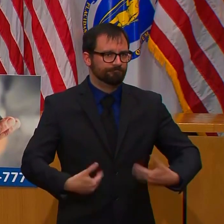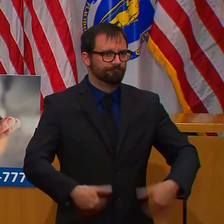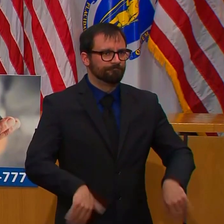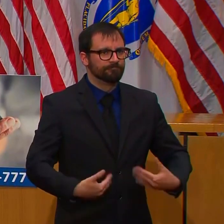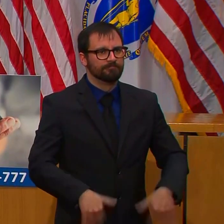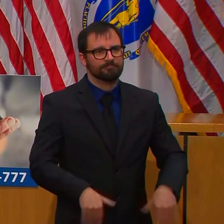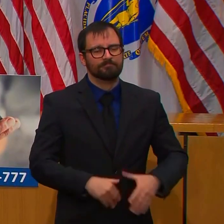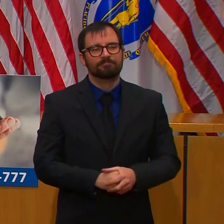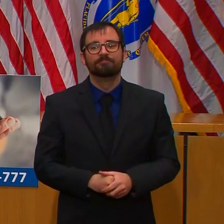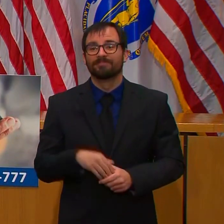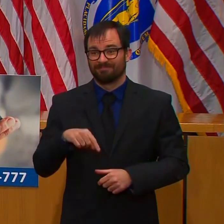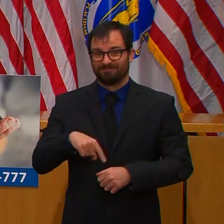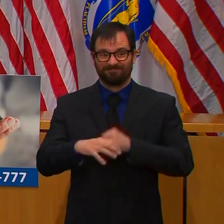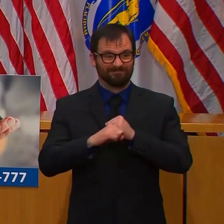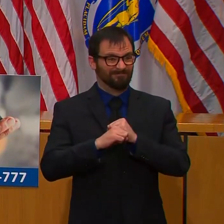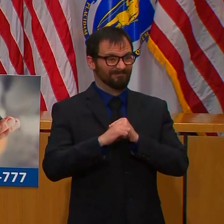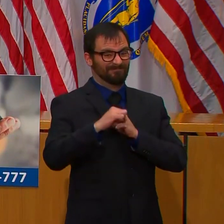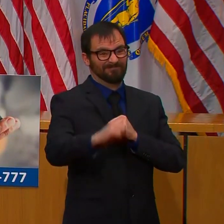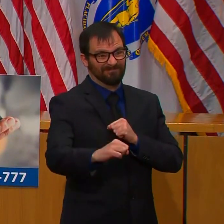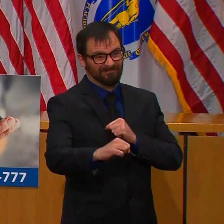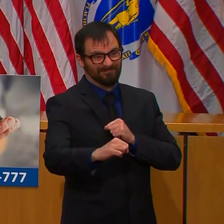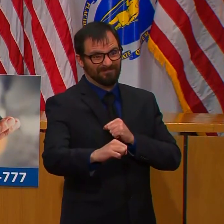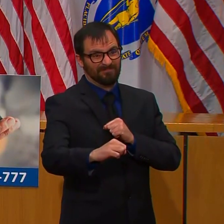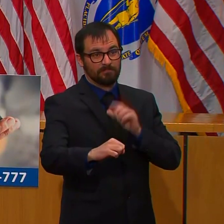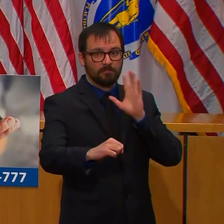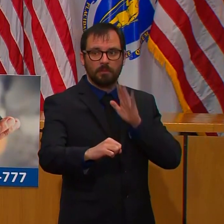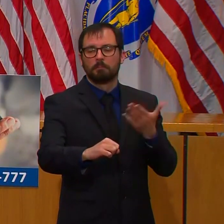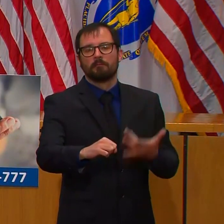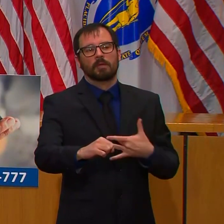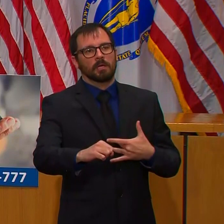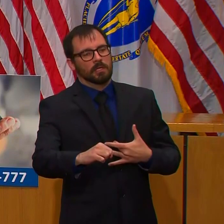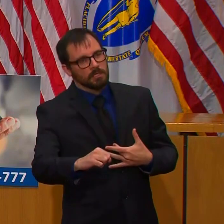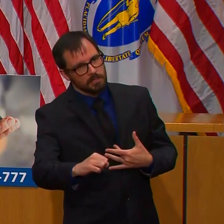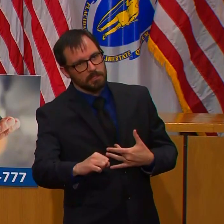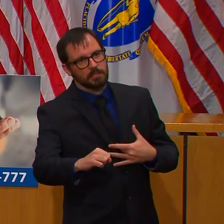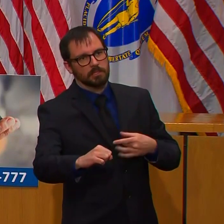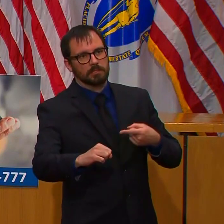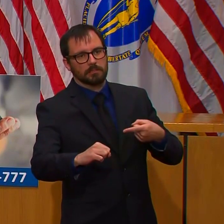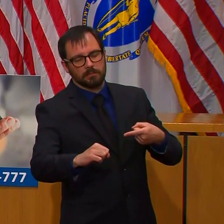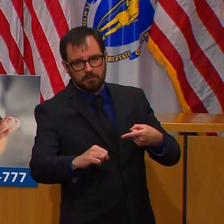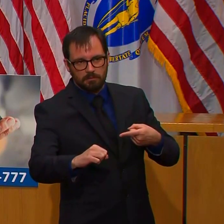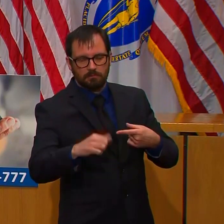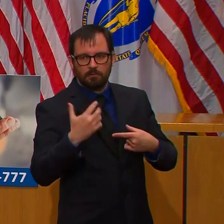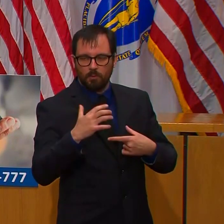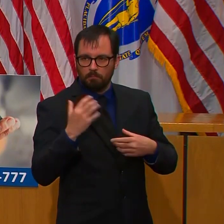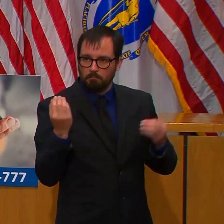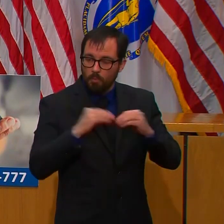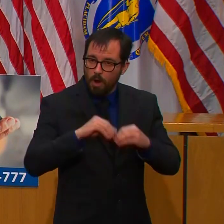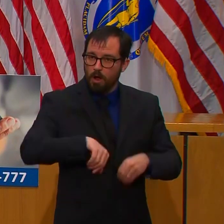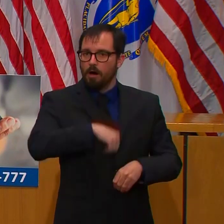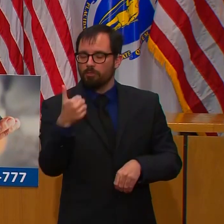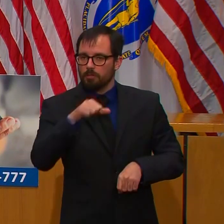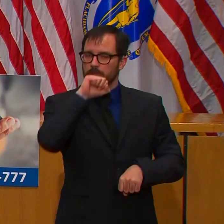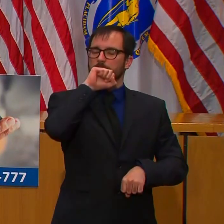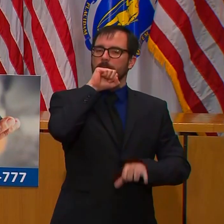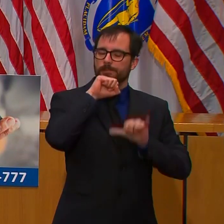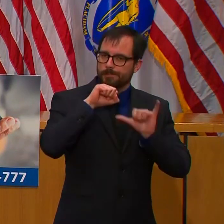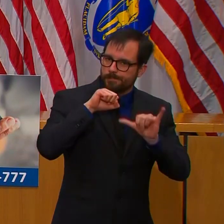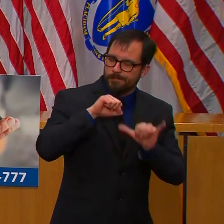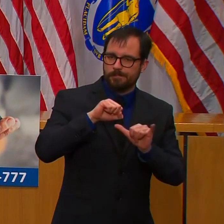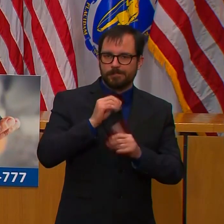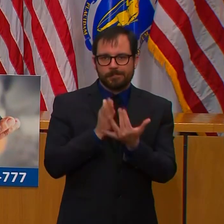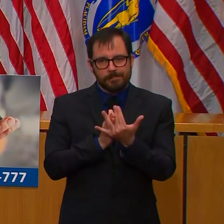But I know I speak for me and the lieutenant governor when I say that we've had many conversations with businesses across the commonwealth